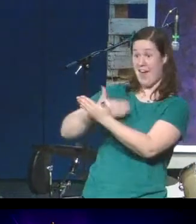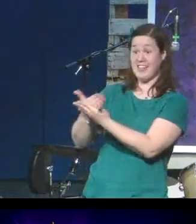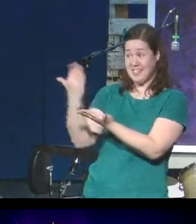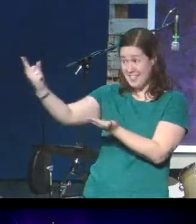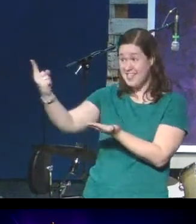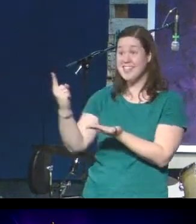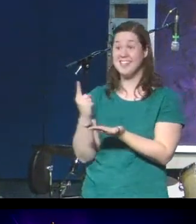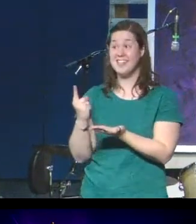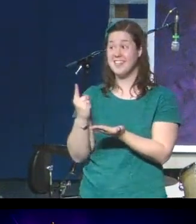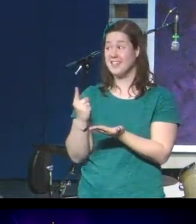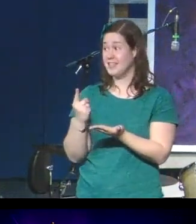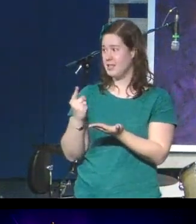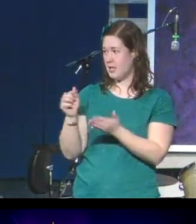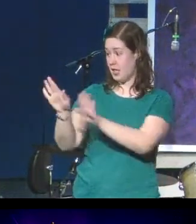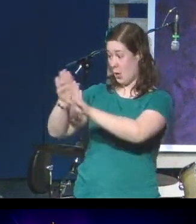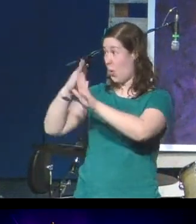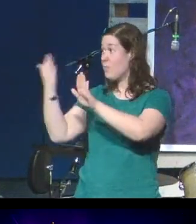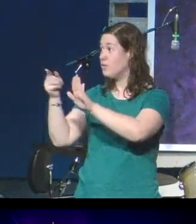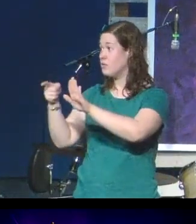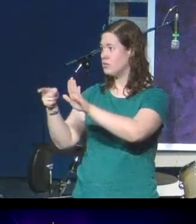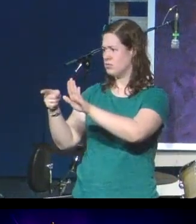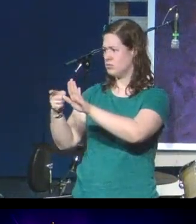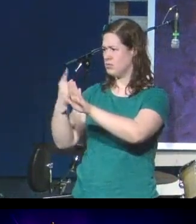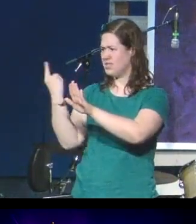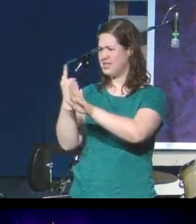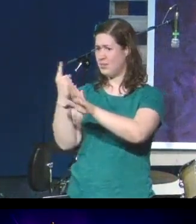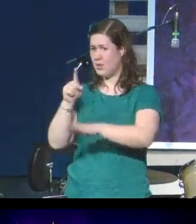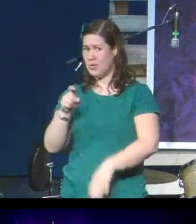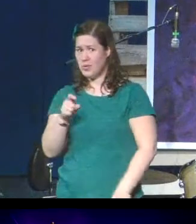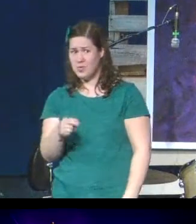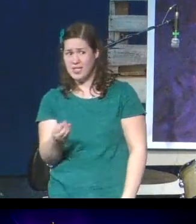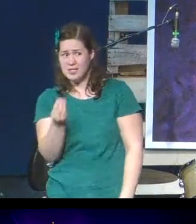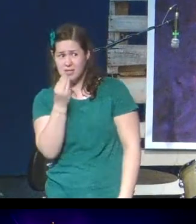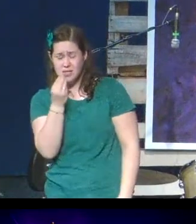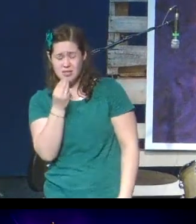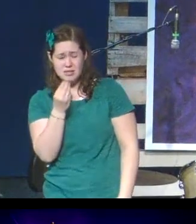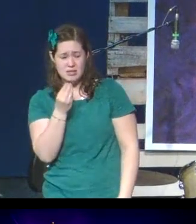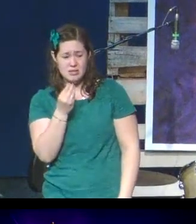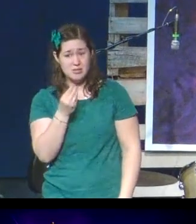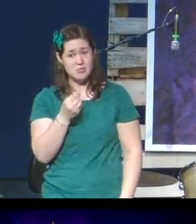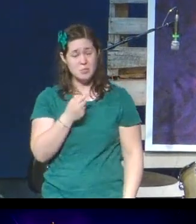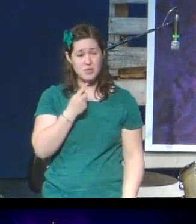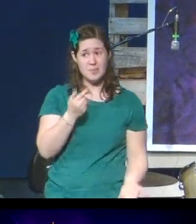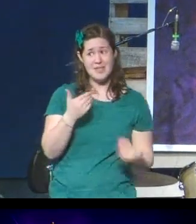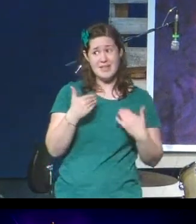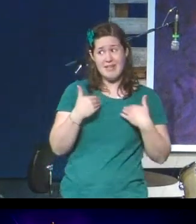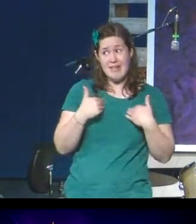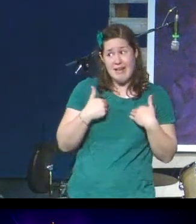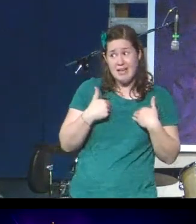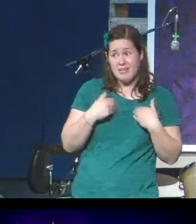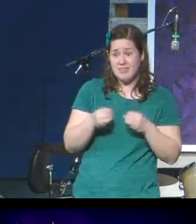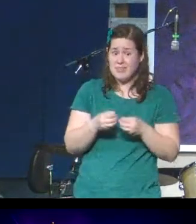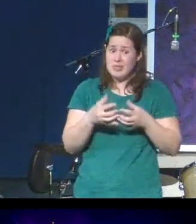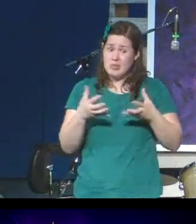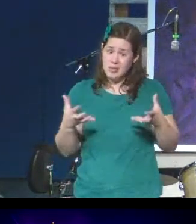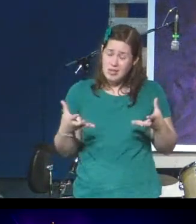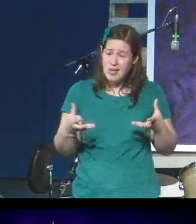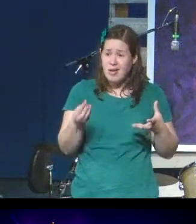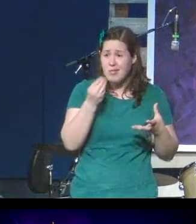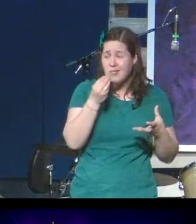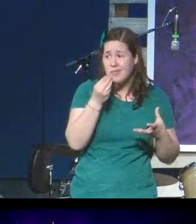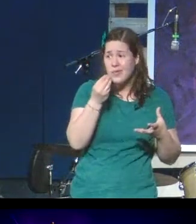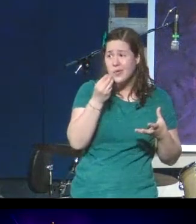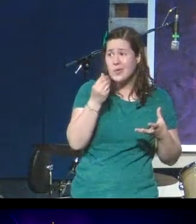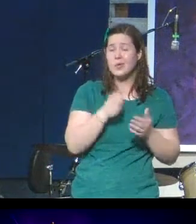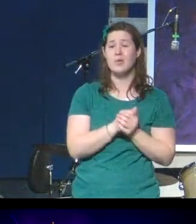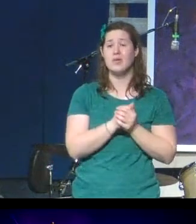who is in need of food. And the person says, Well, I do have all of this food here. There's only two of us. So I suppose I can